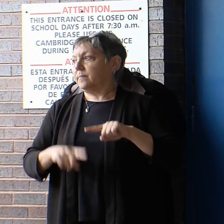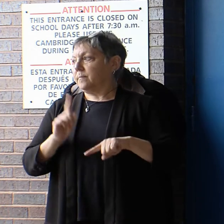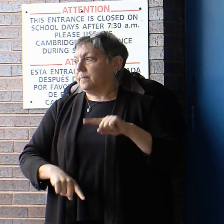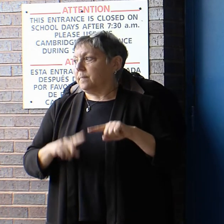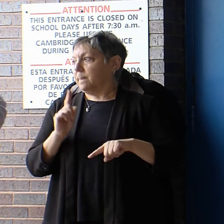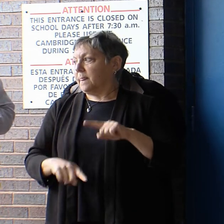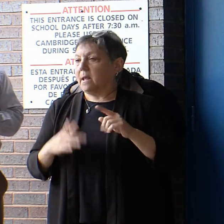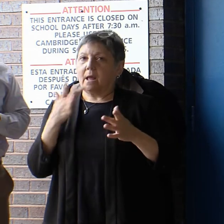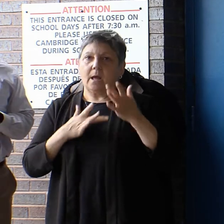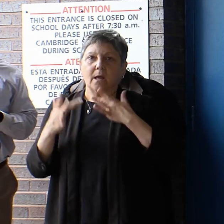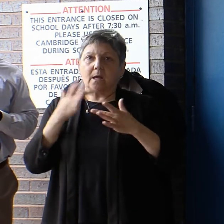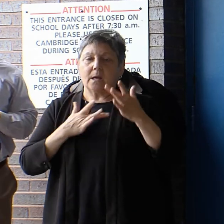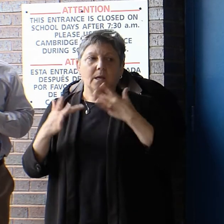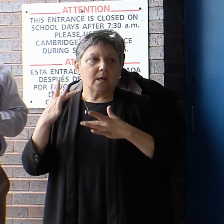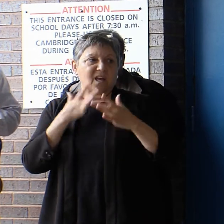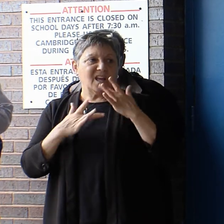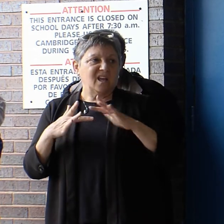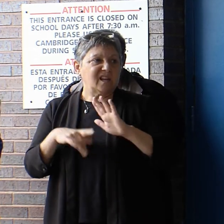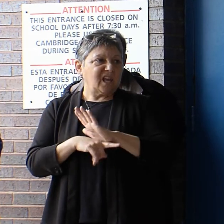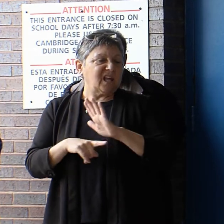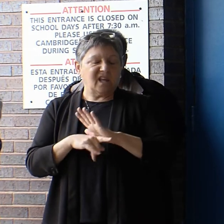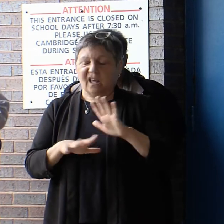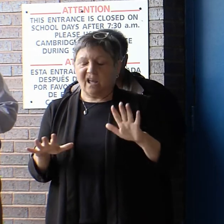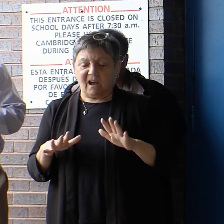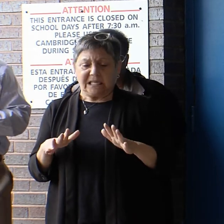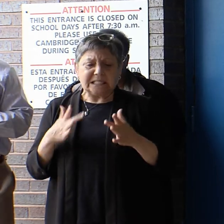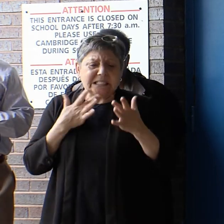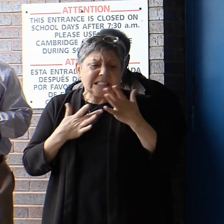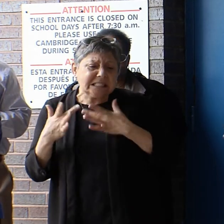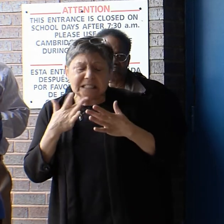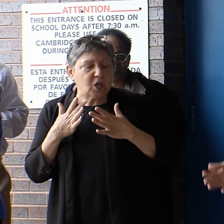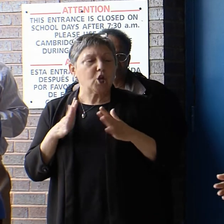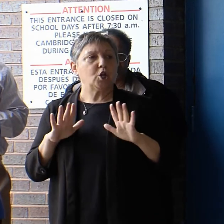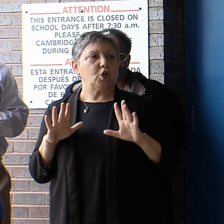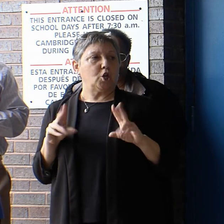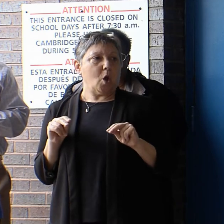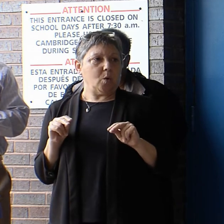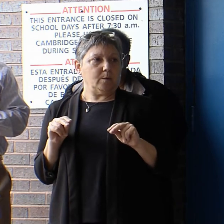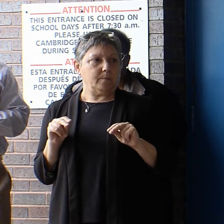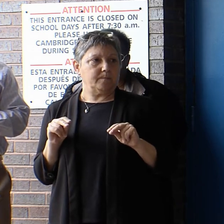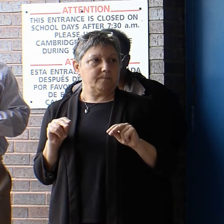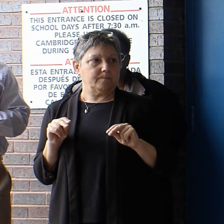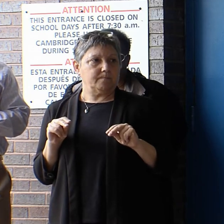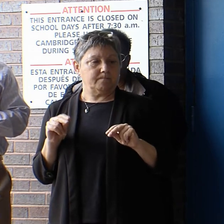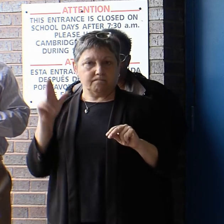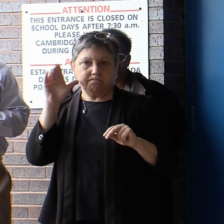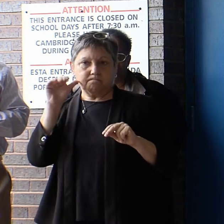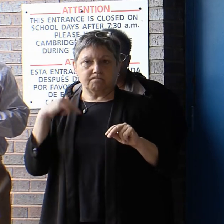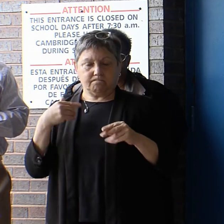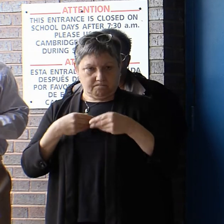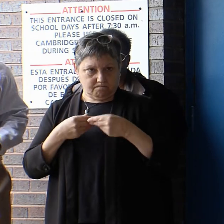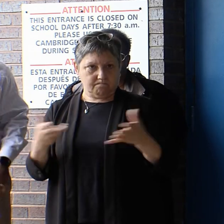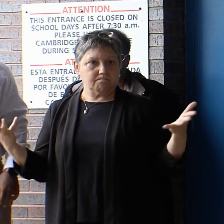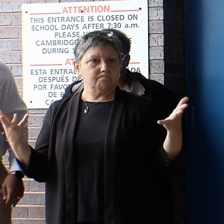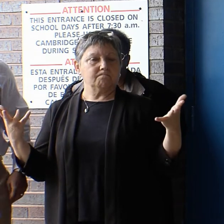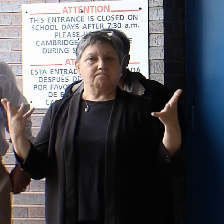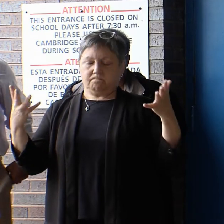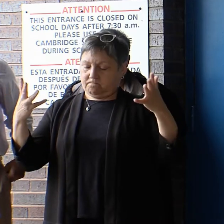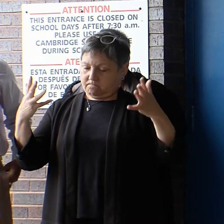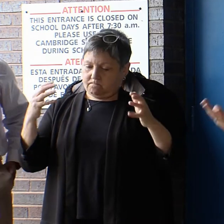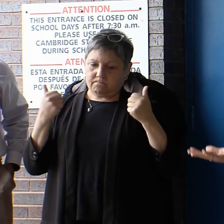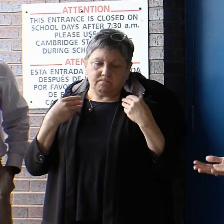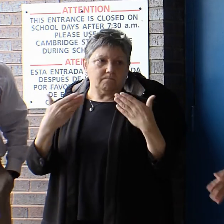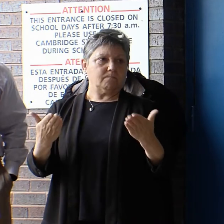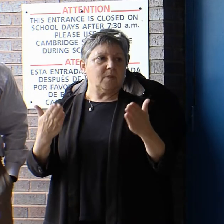is all we can scrap together. Let's try to make it stretch. We are going to deliver to our students, our school communities, our educators,